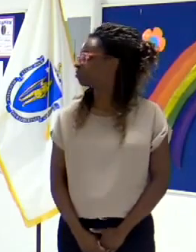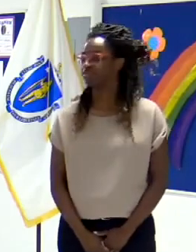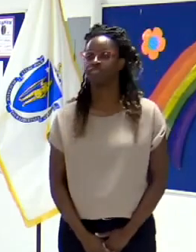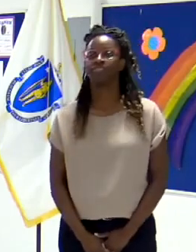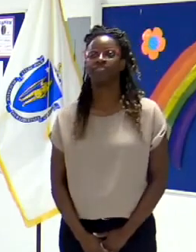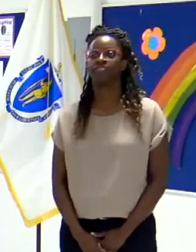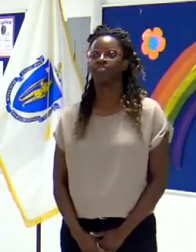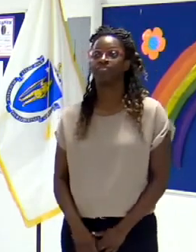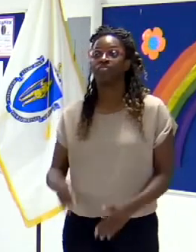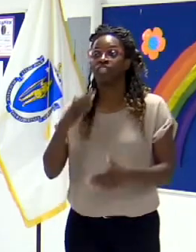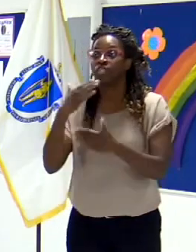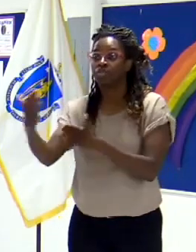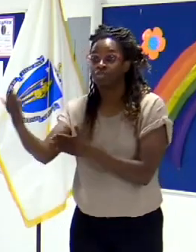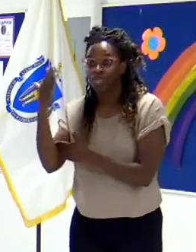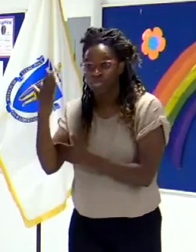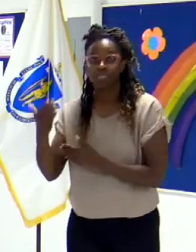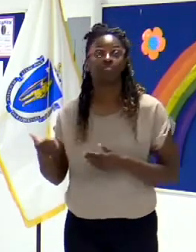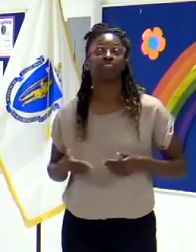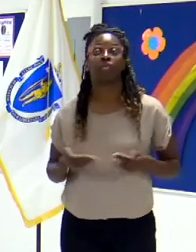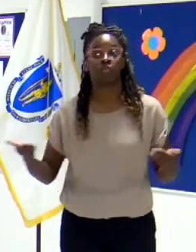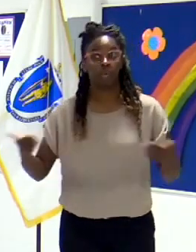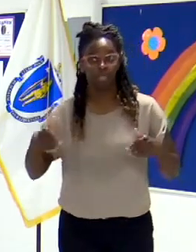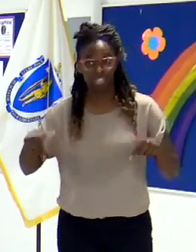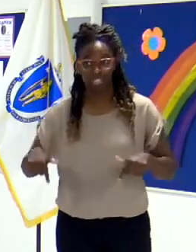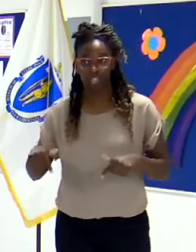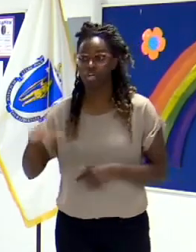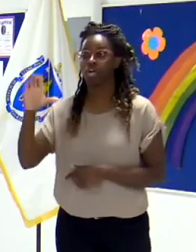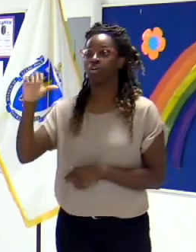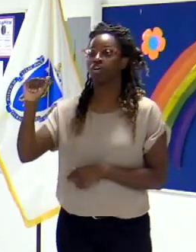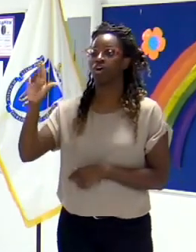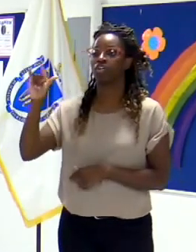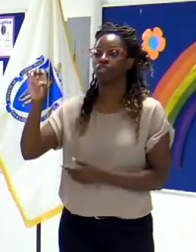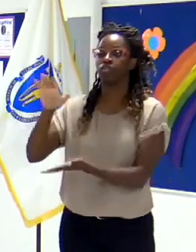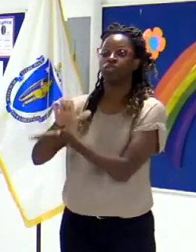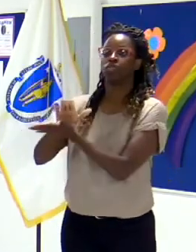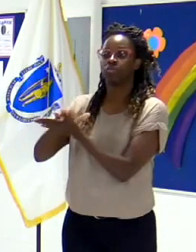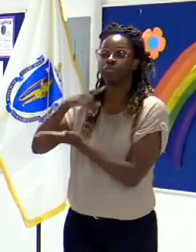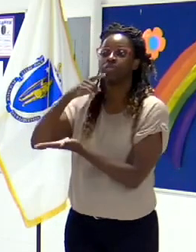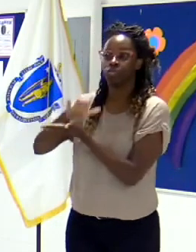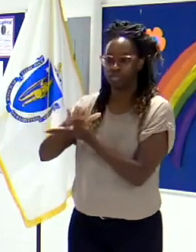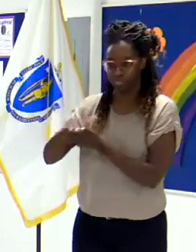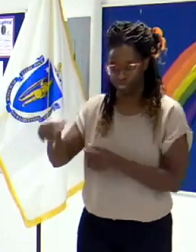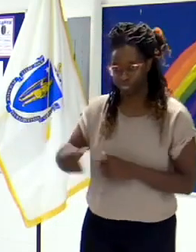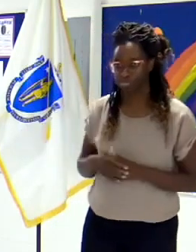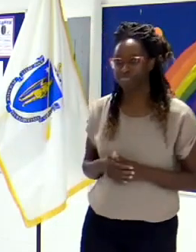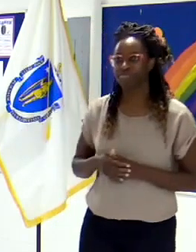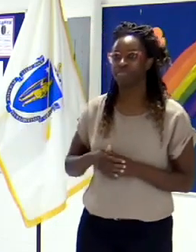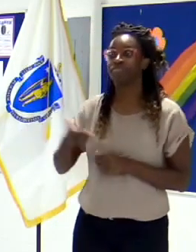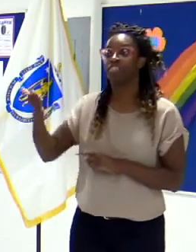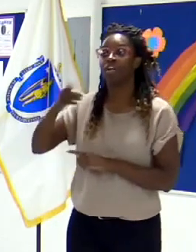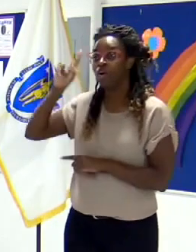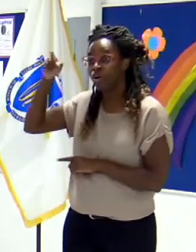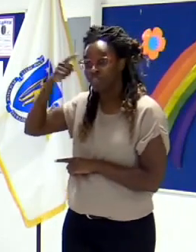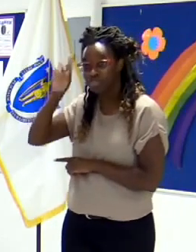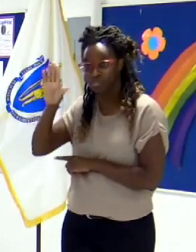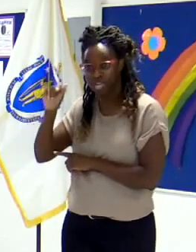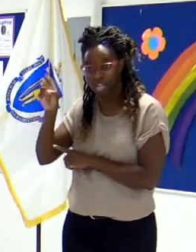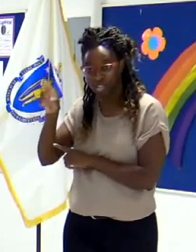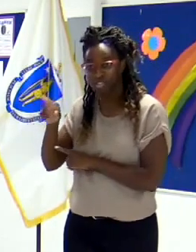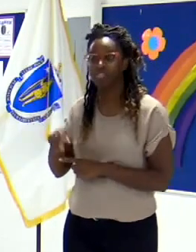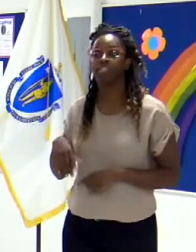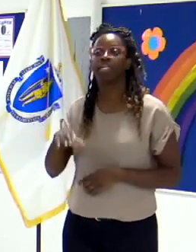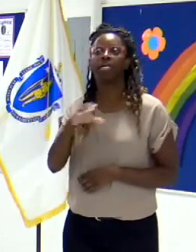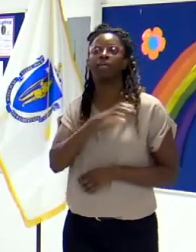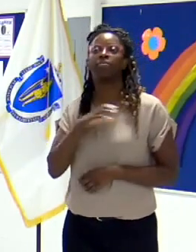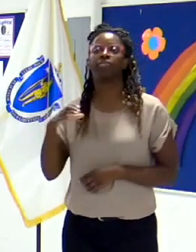Well, good morning and welcome to the Carlisle Public Schools. It's a great honor to welcome Governor Baker, Commissioner O'Reilly, and Secretary